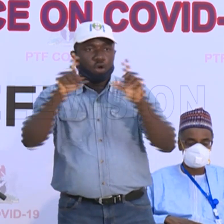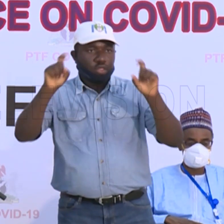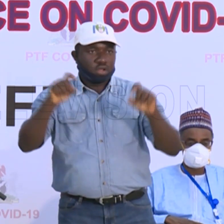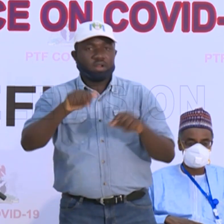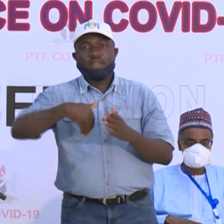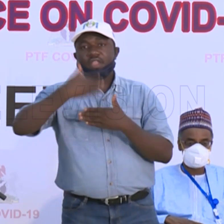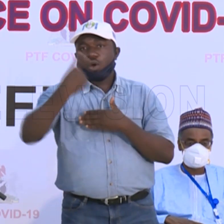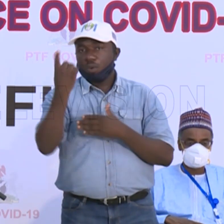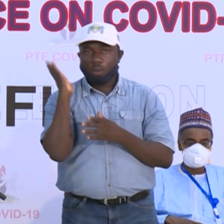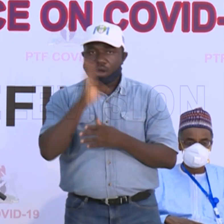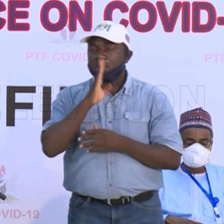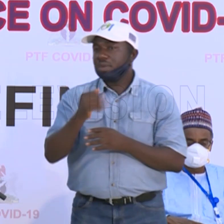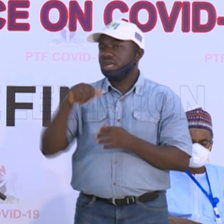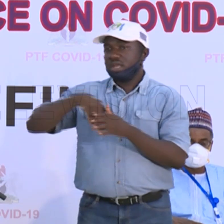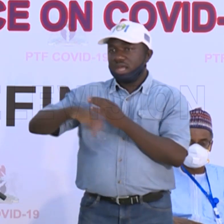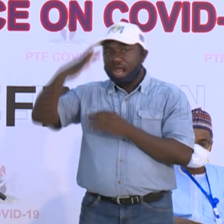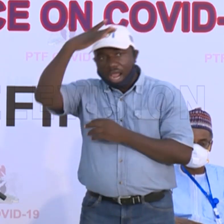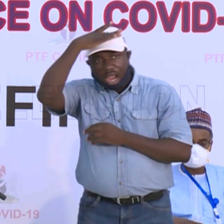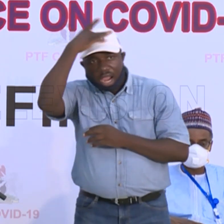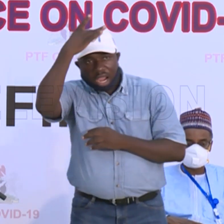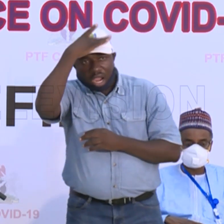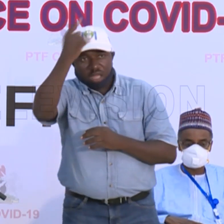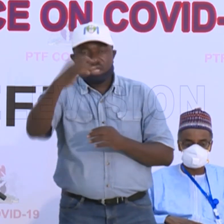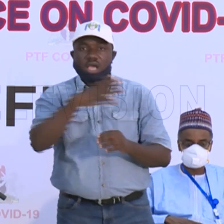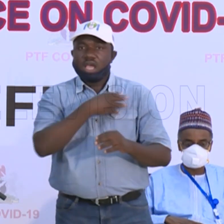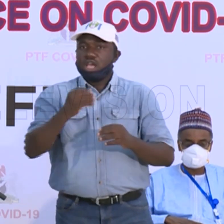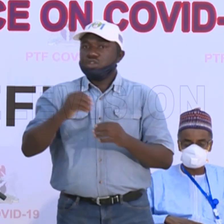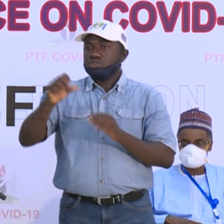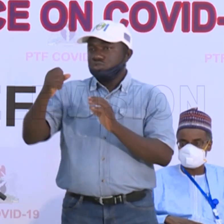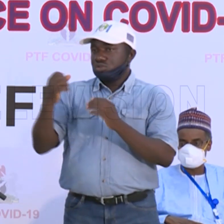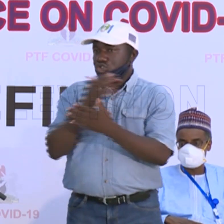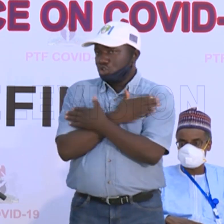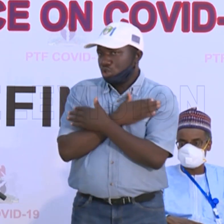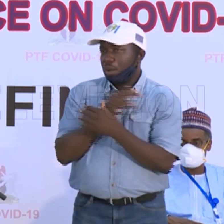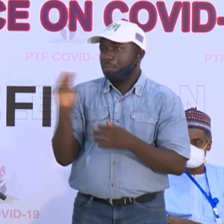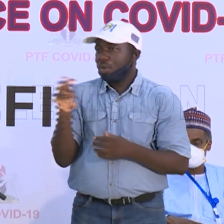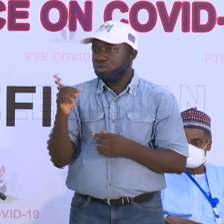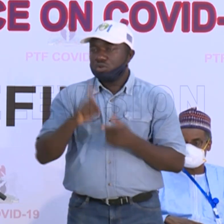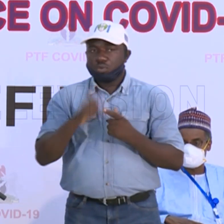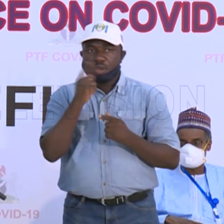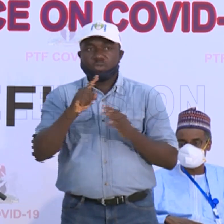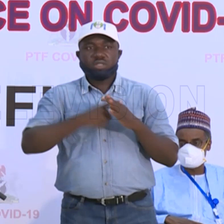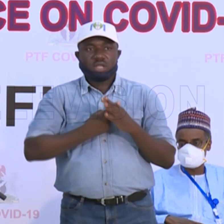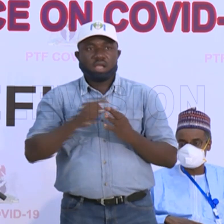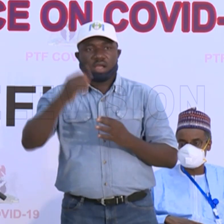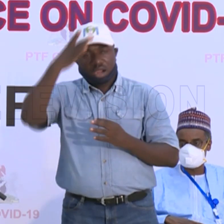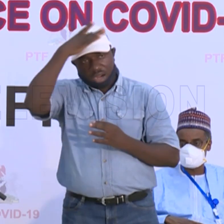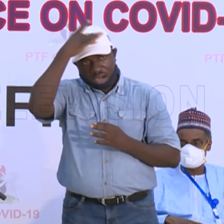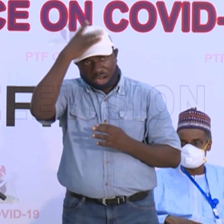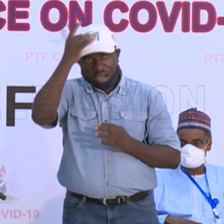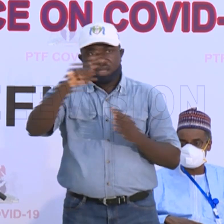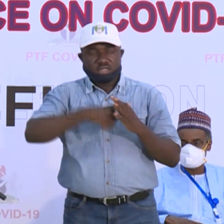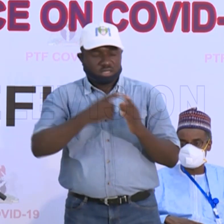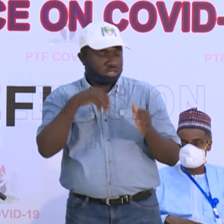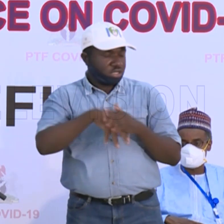to will be Kano, and so between Sunday and Monday, hope to activate Kano, and from there, start a series of labs in the